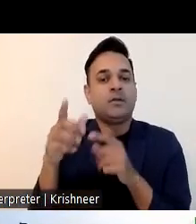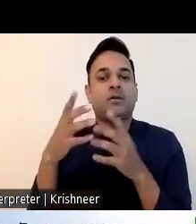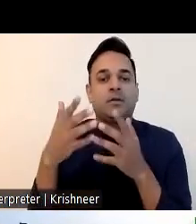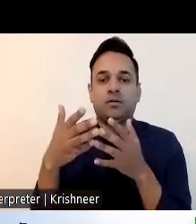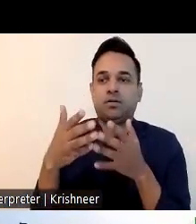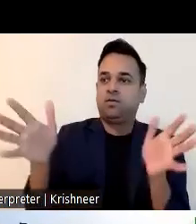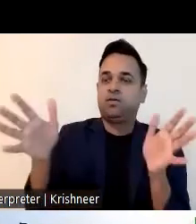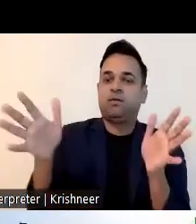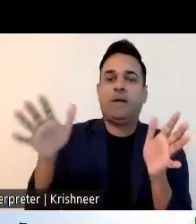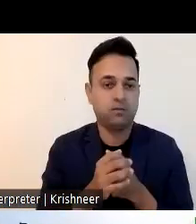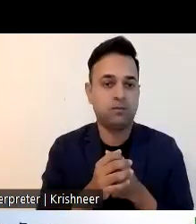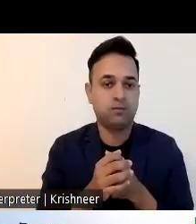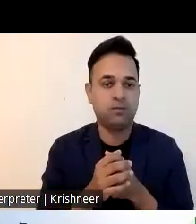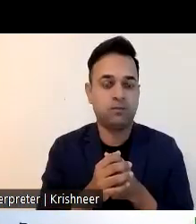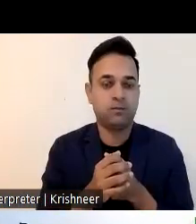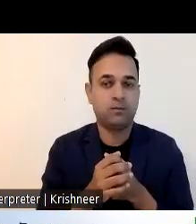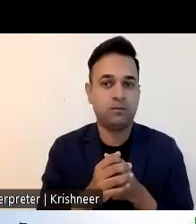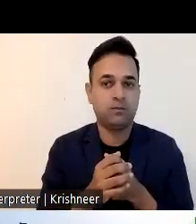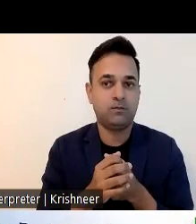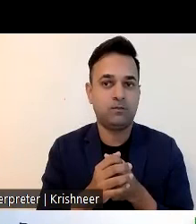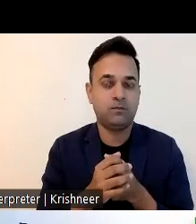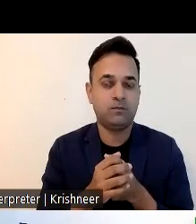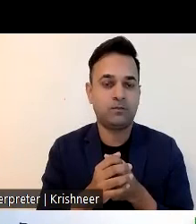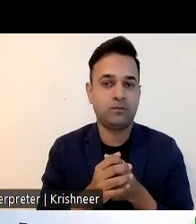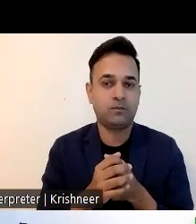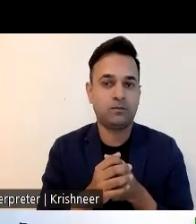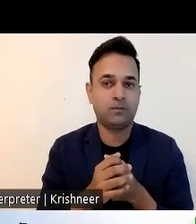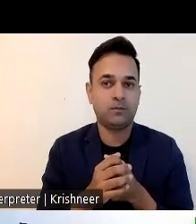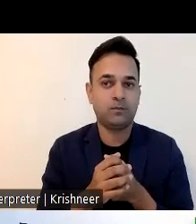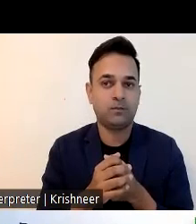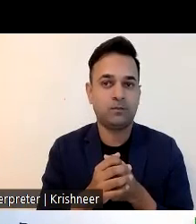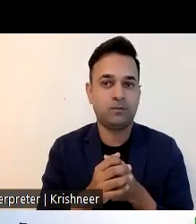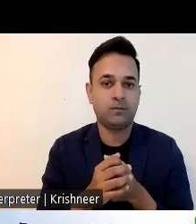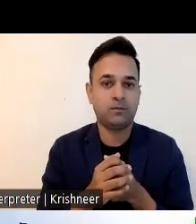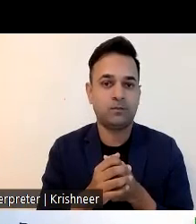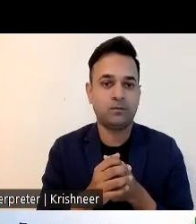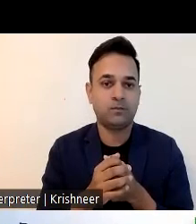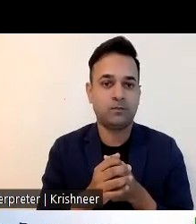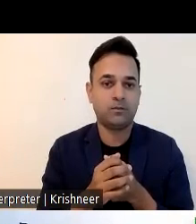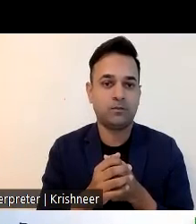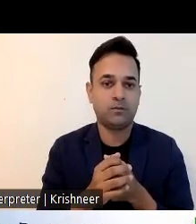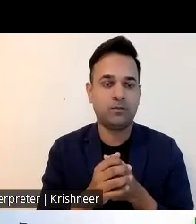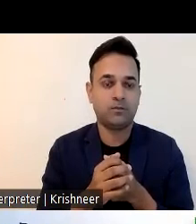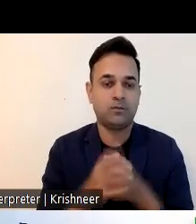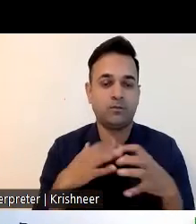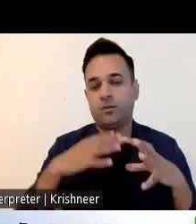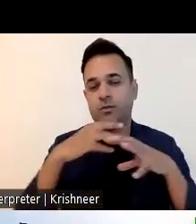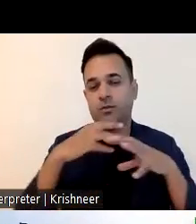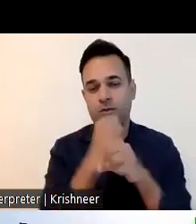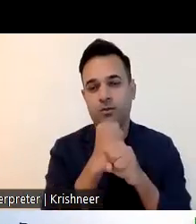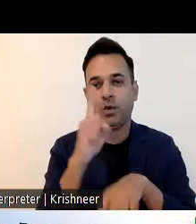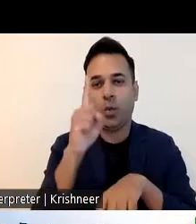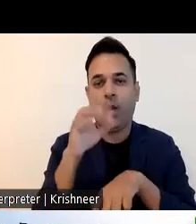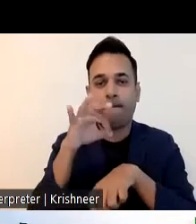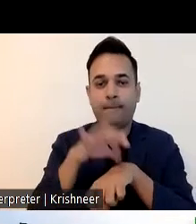in the work opportunity okay well first of all what we need to do is we need to uh orientate and sensitize the employees